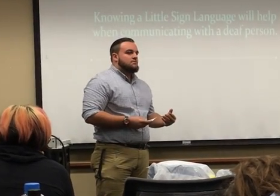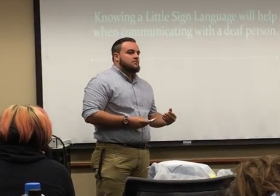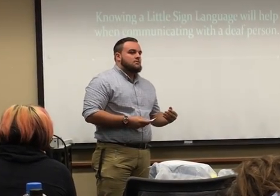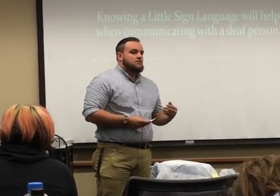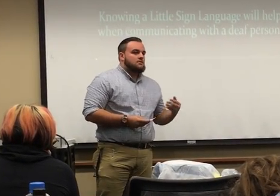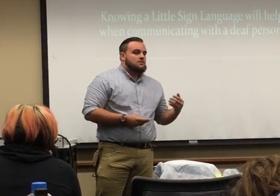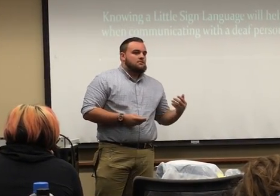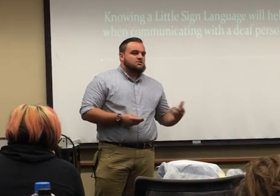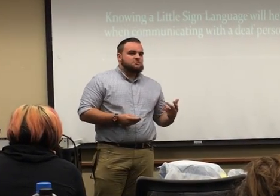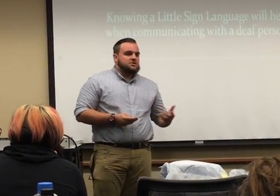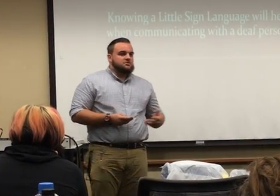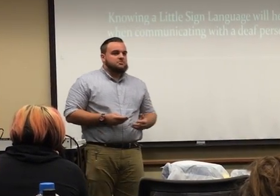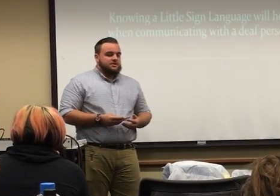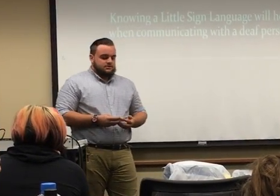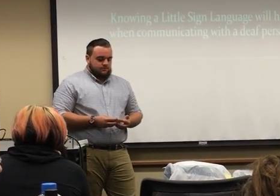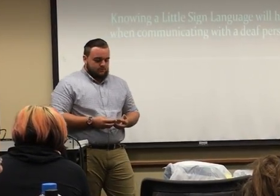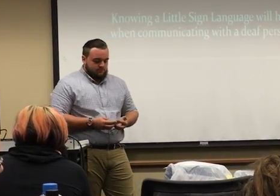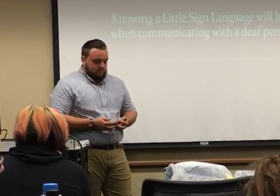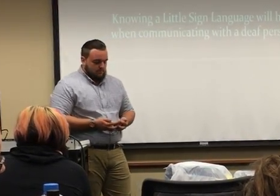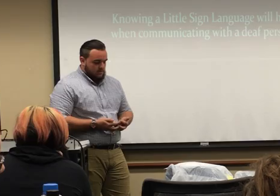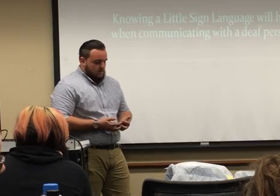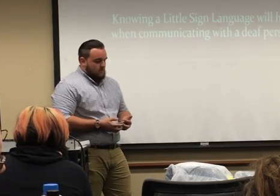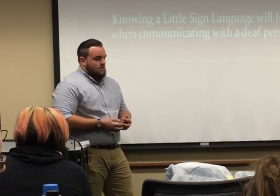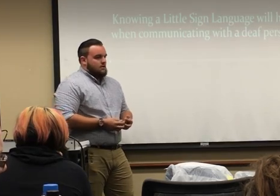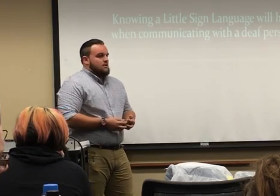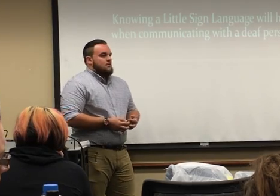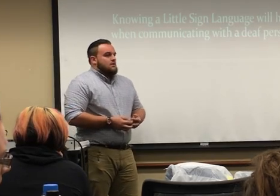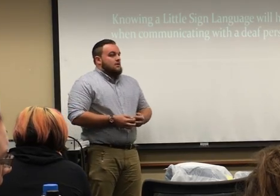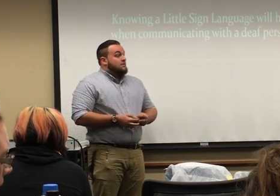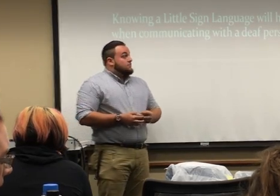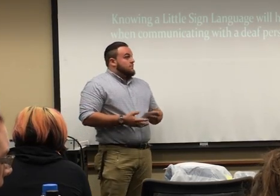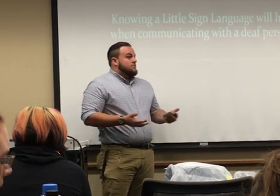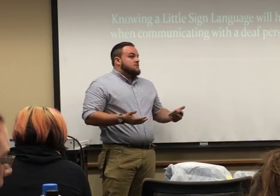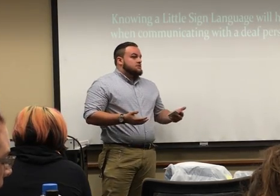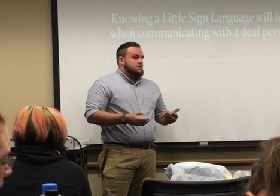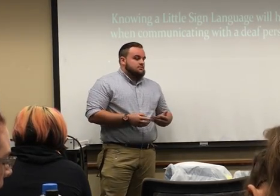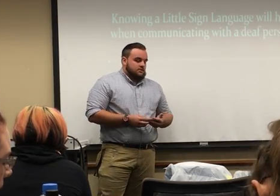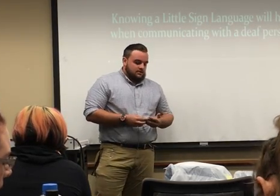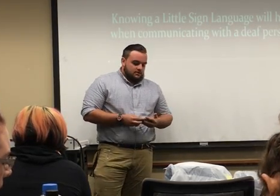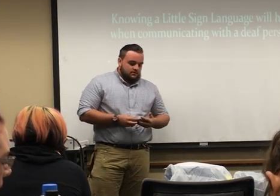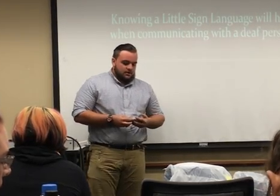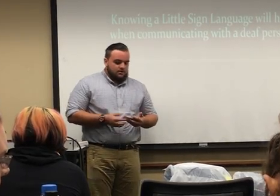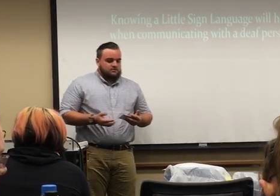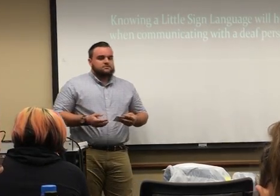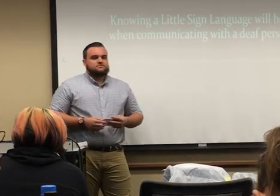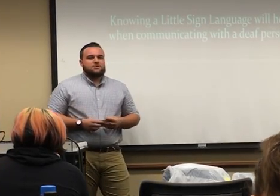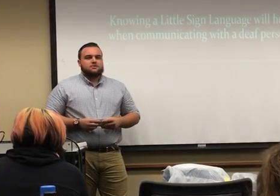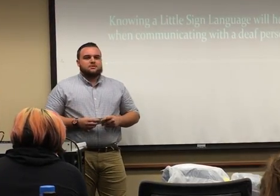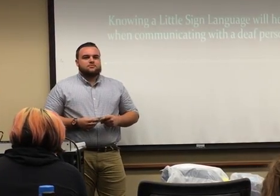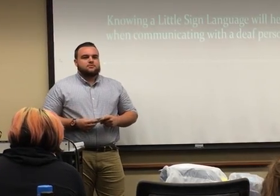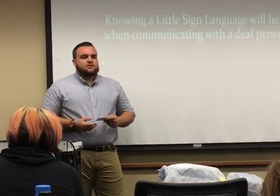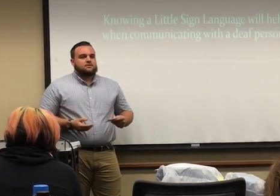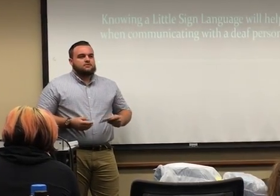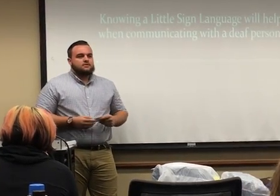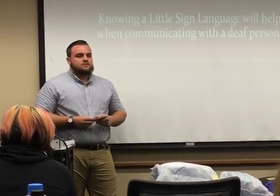just make it a little bit easier for them. And that's what I'm going to teach you guys about today. Now I know there might be a couple people out here are thinking,